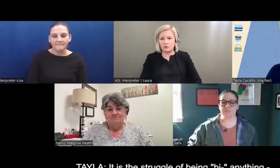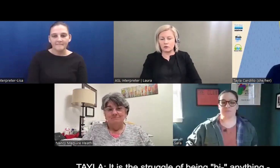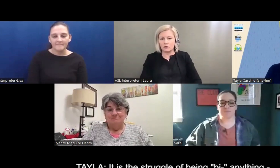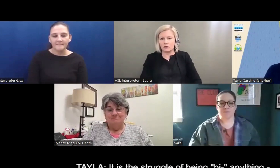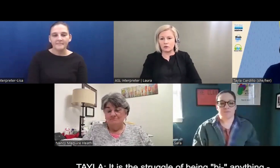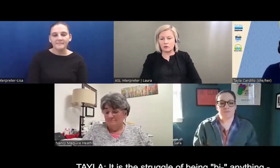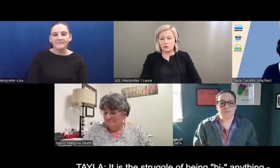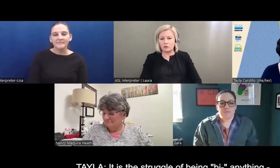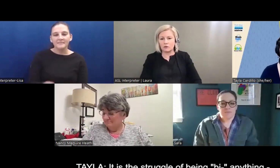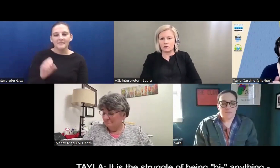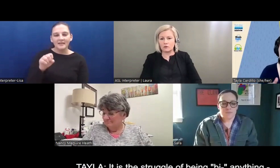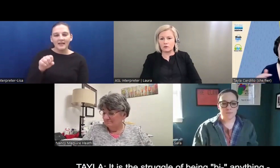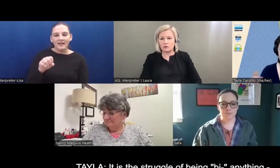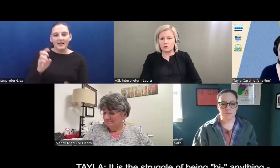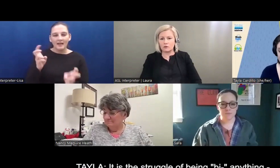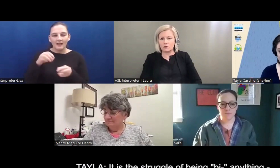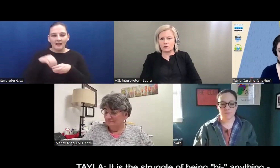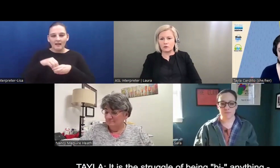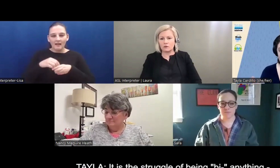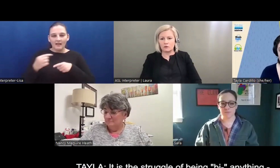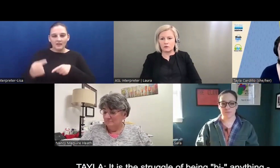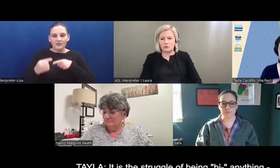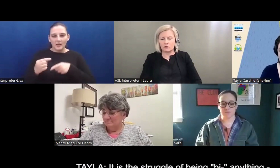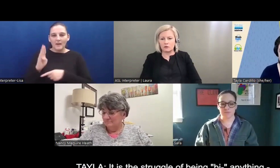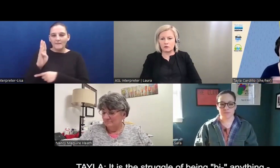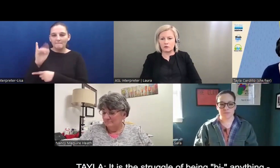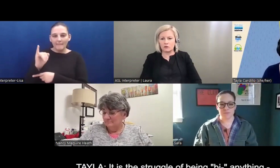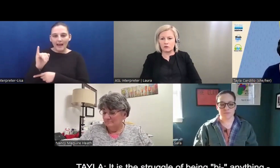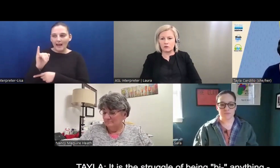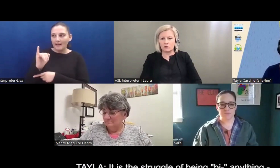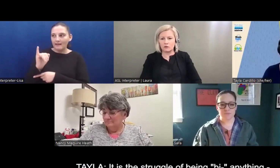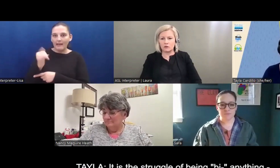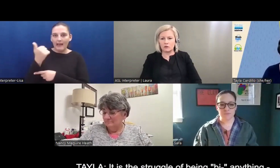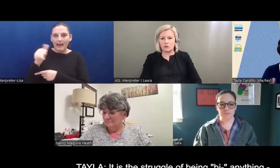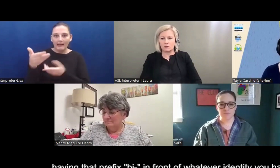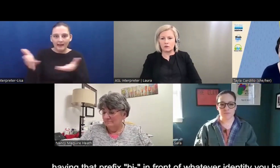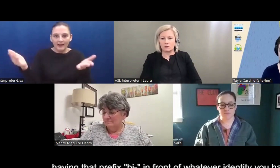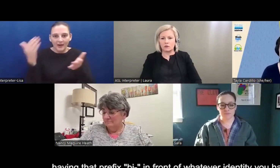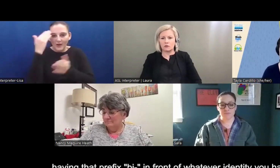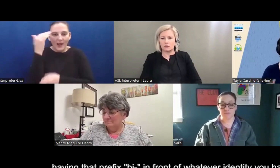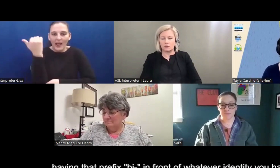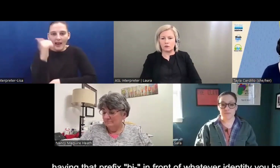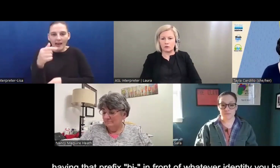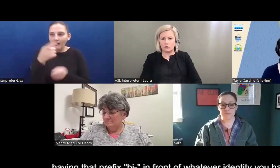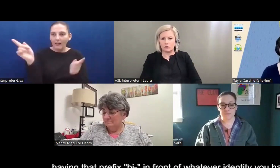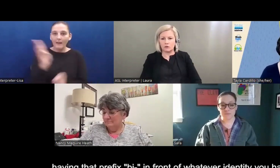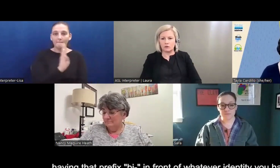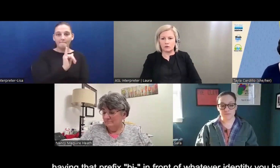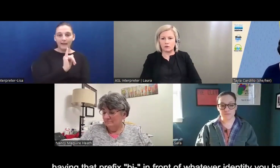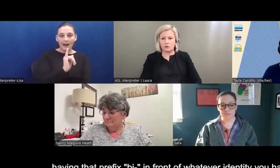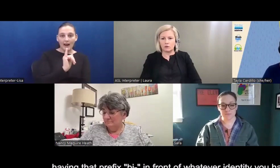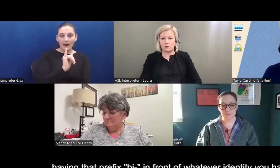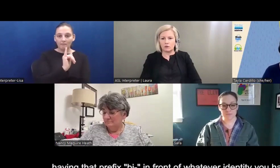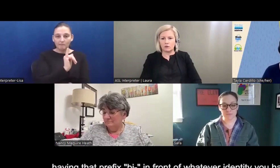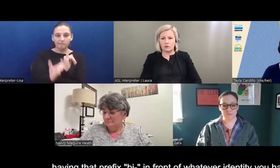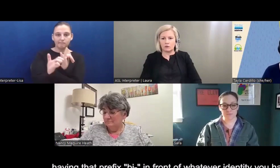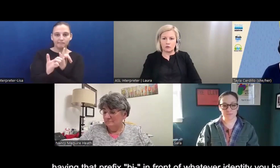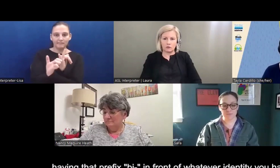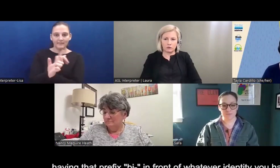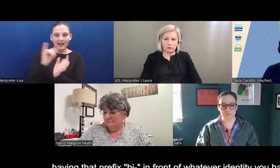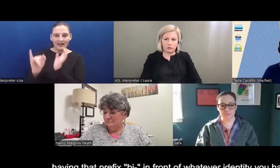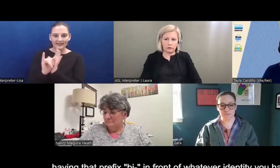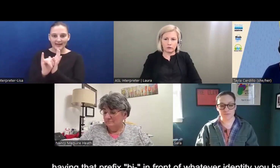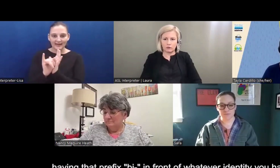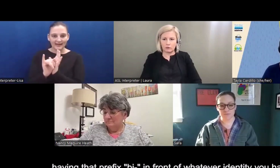Yeah. It's the struggle of being by anything. You know what I mean? Having that prefix by in front of whatever identity that